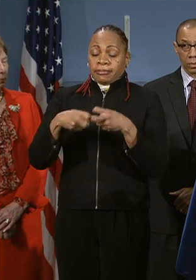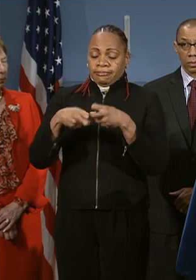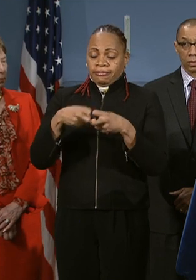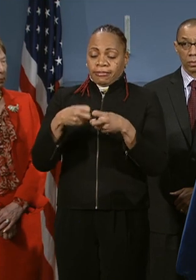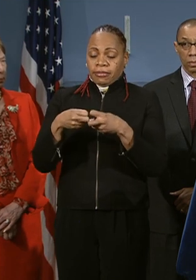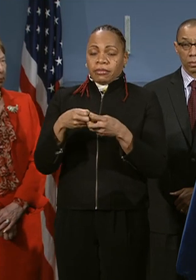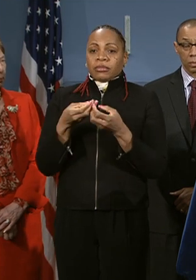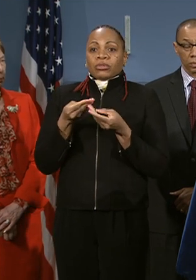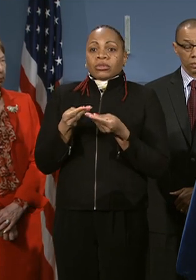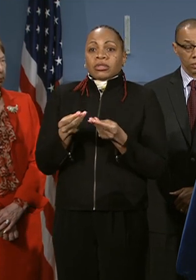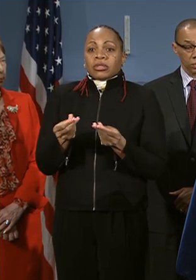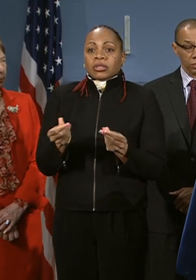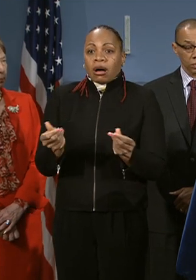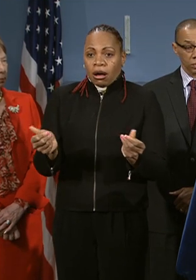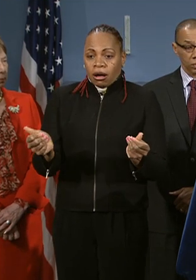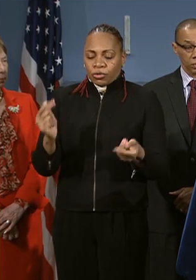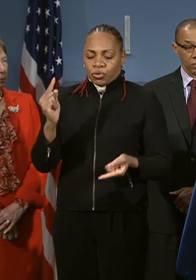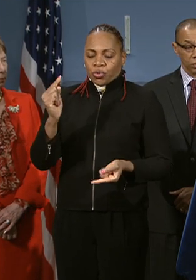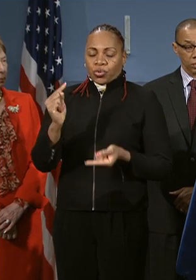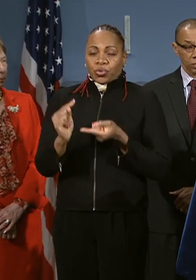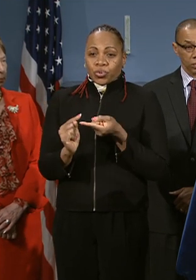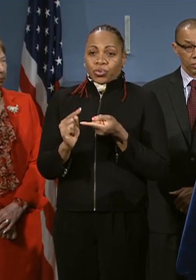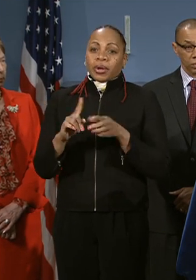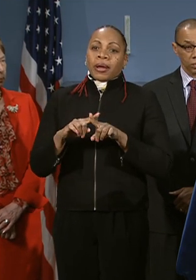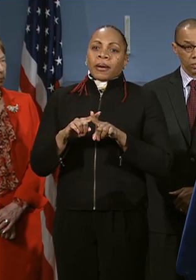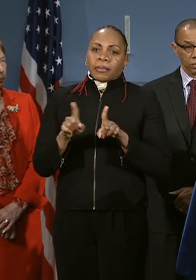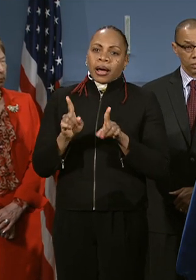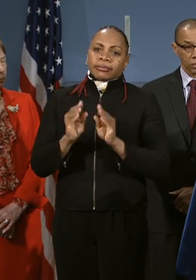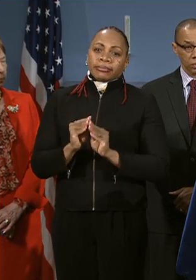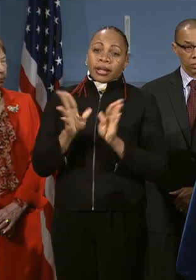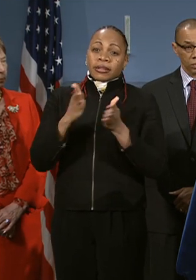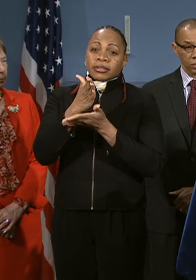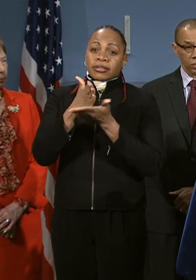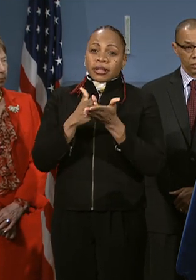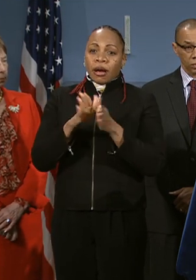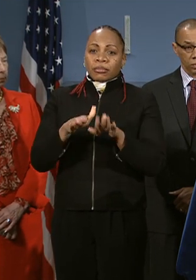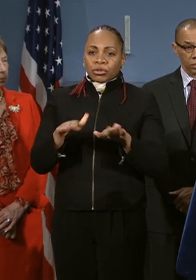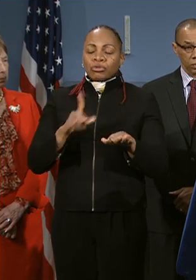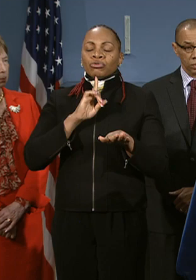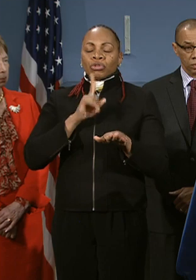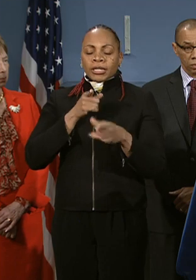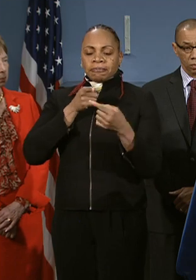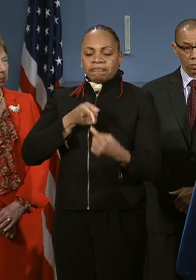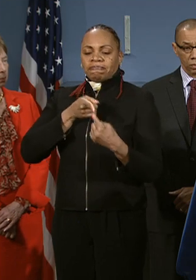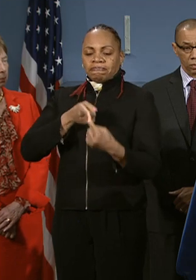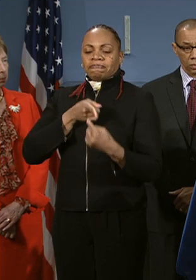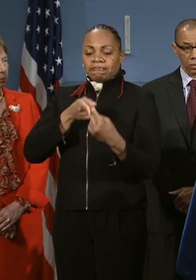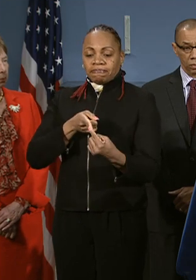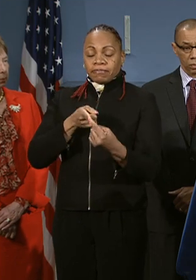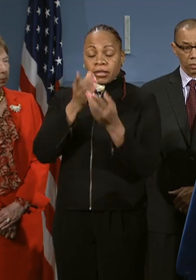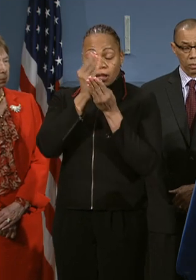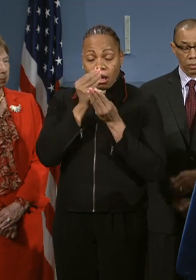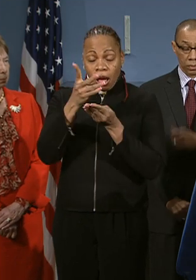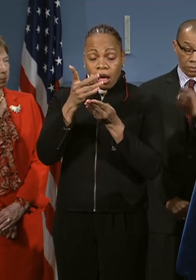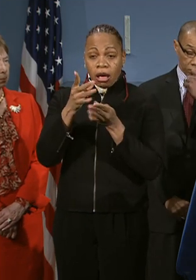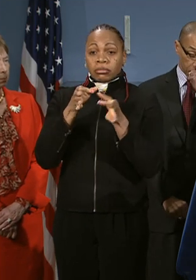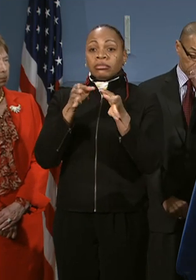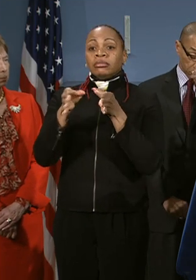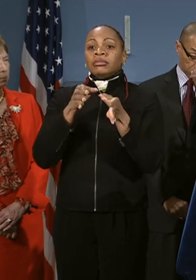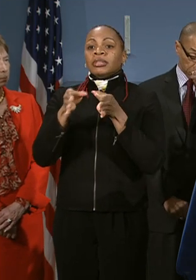as possible, although, obviously, for some of them, it really is a struggle. Let me tell you what happened today.